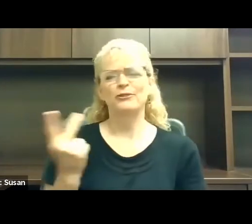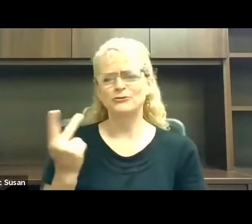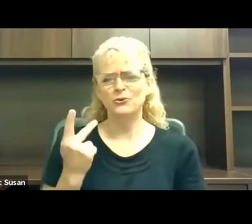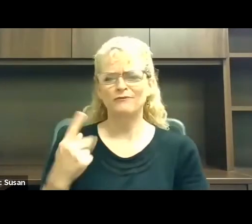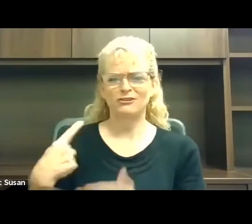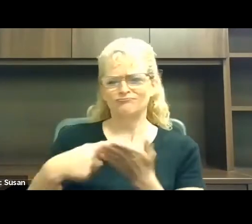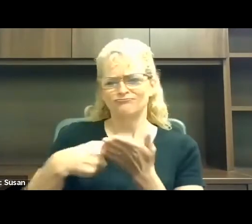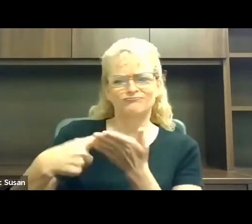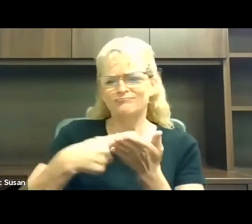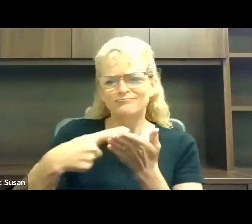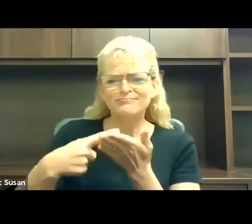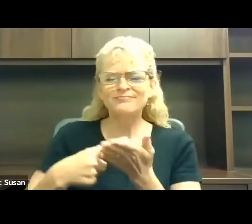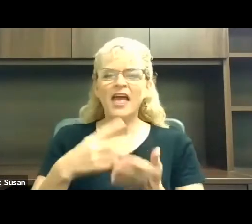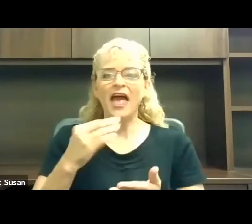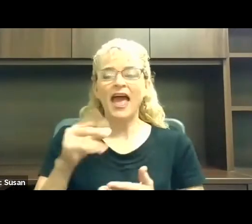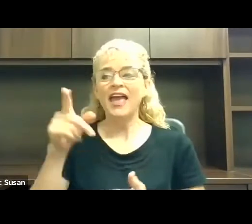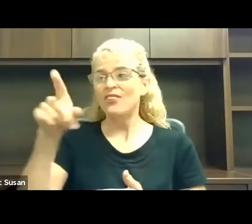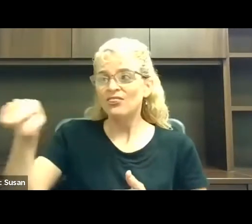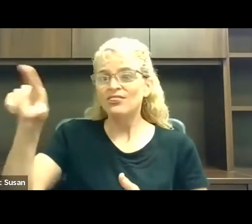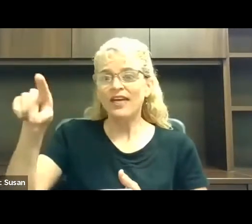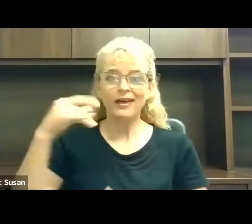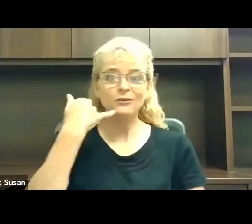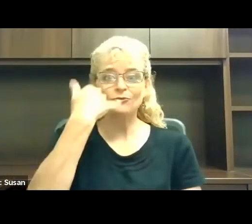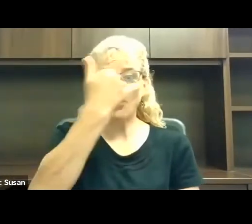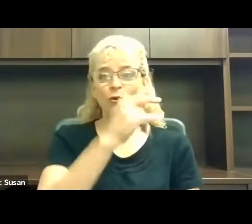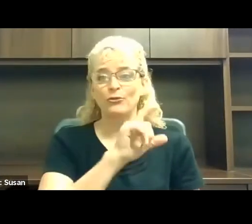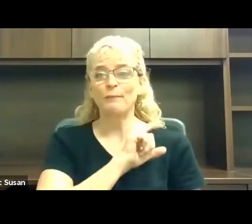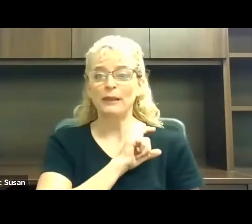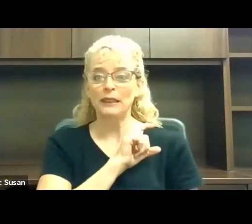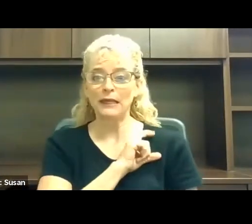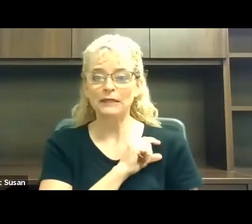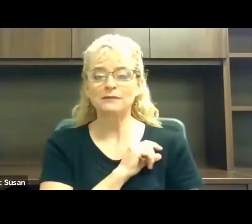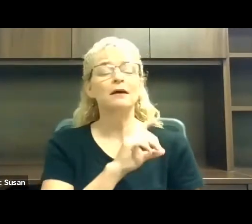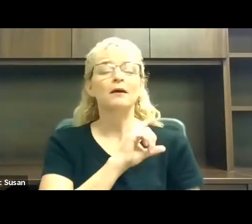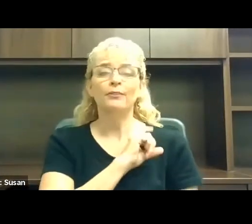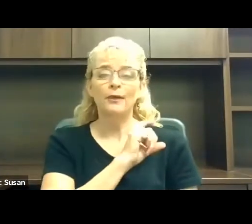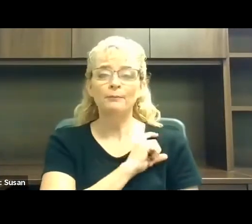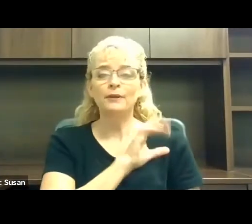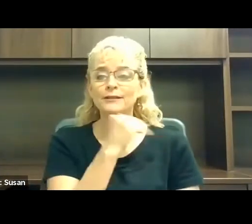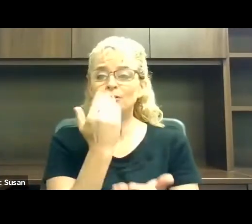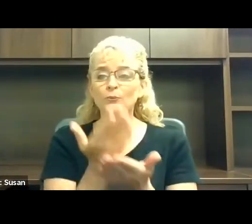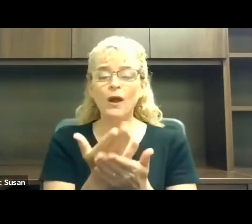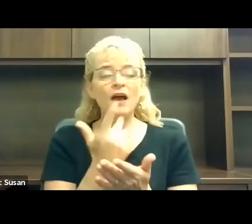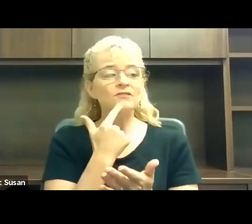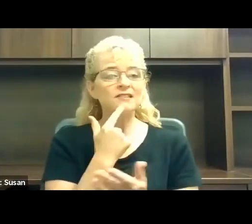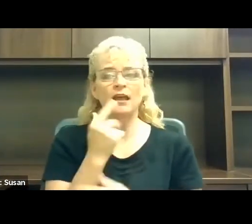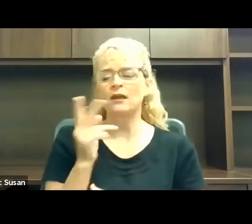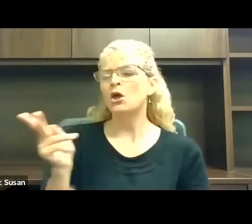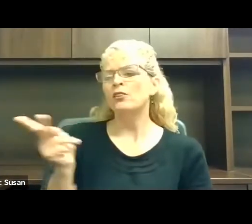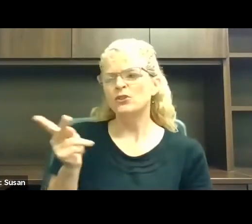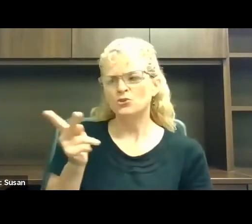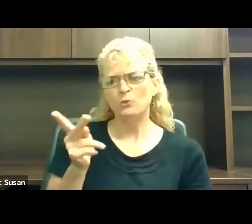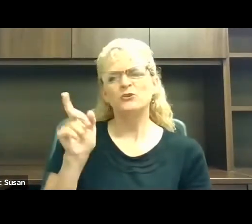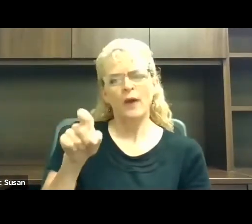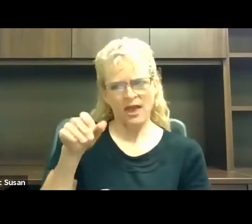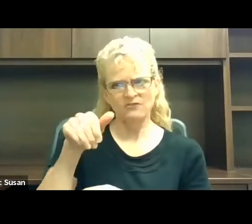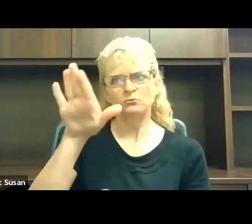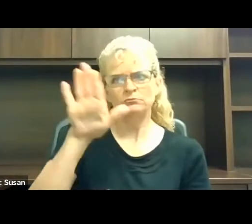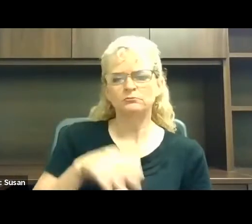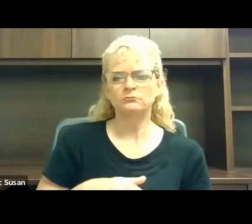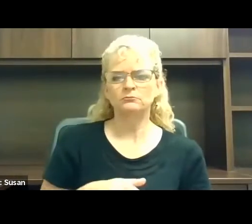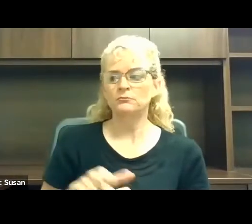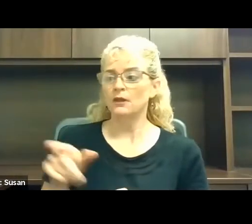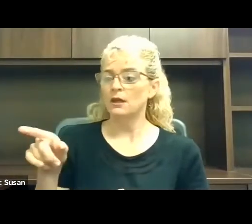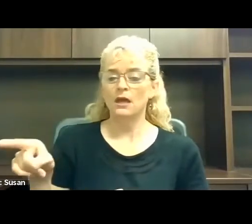police and the police came and said, we had to leave. And then when the police said we had to leave, art said, I want to go to jail. And